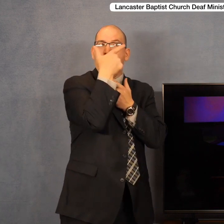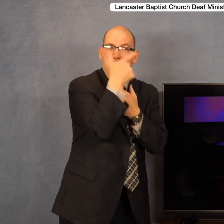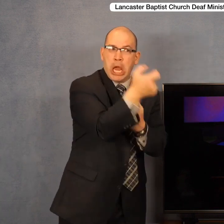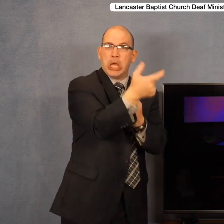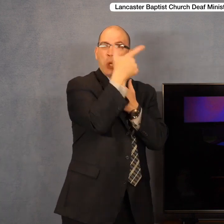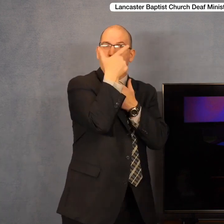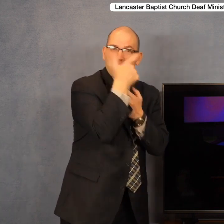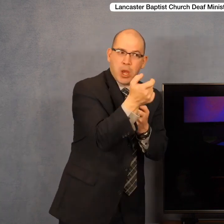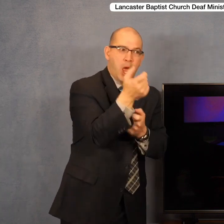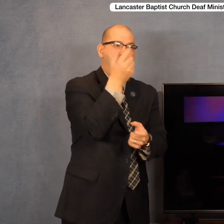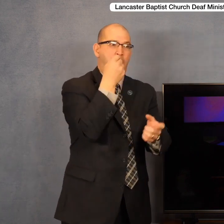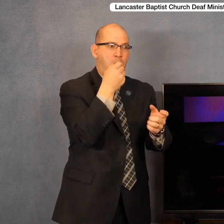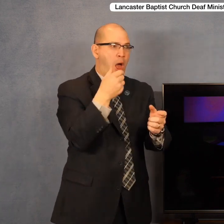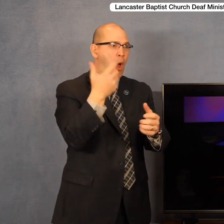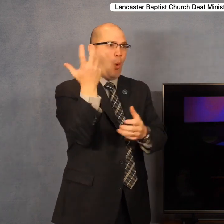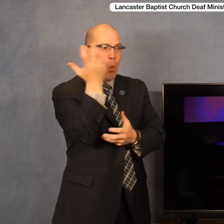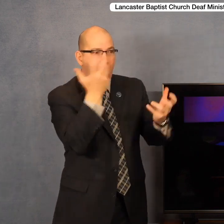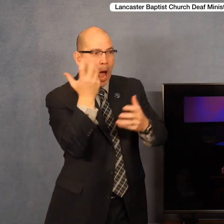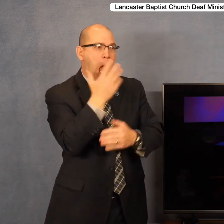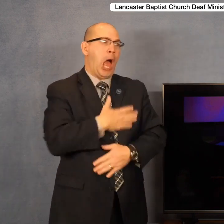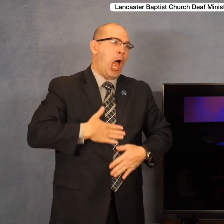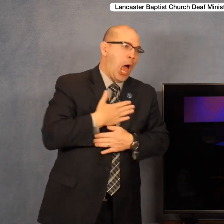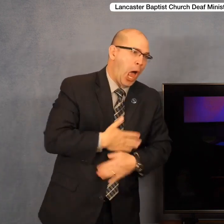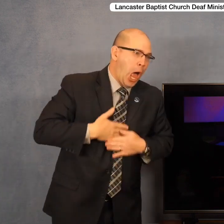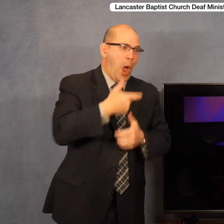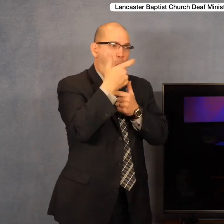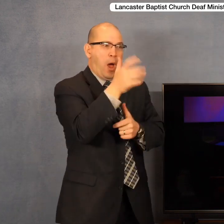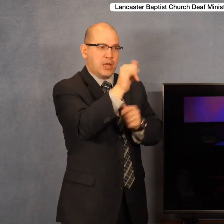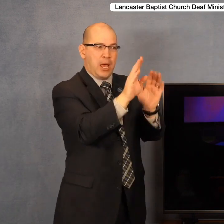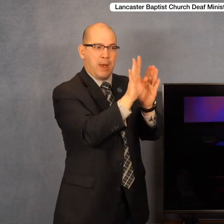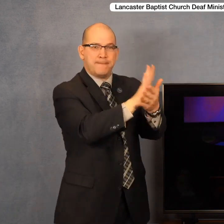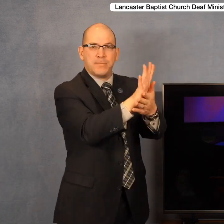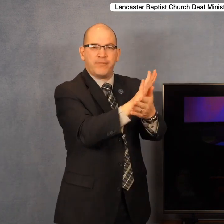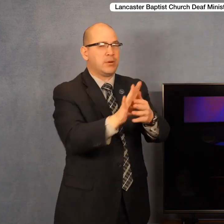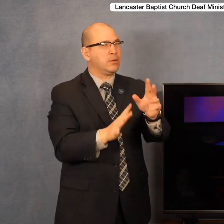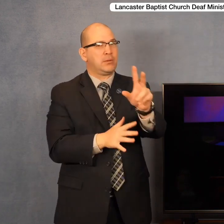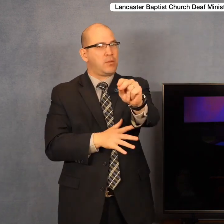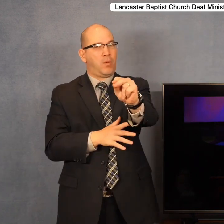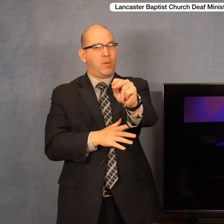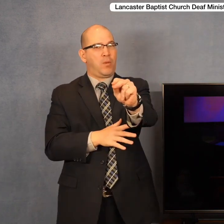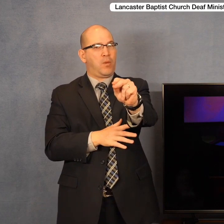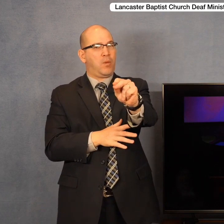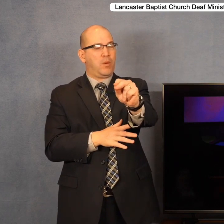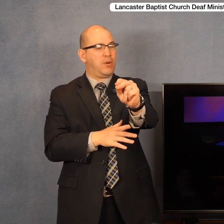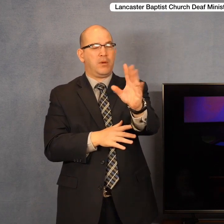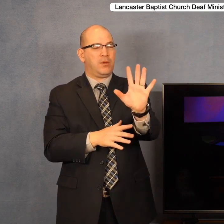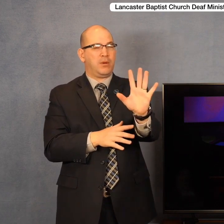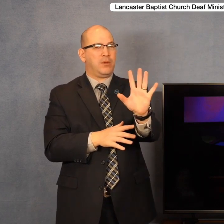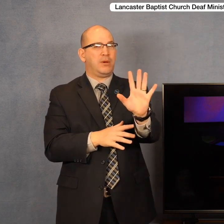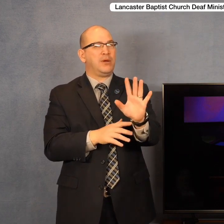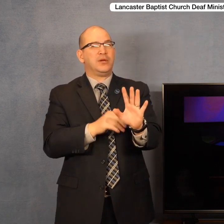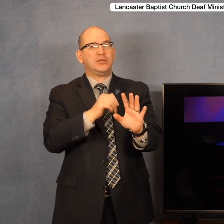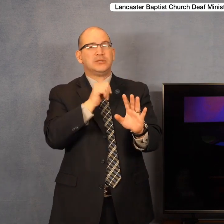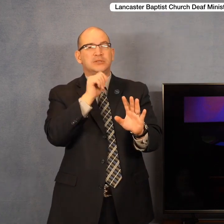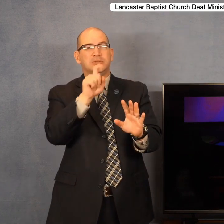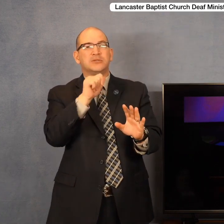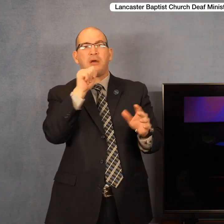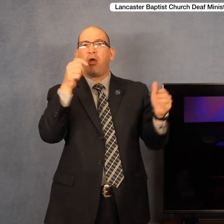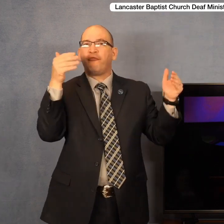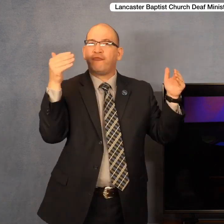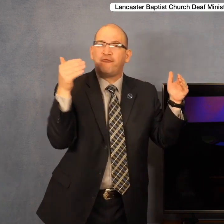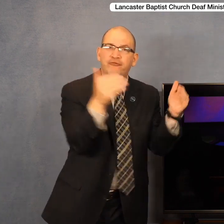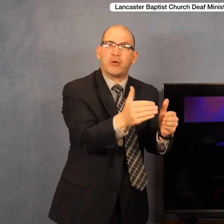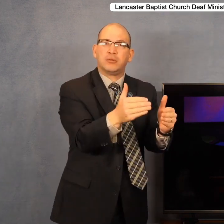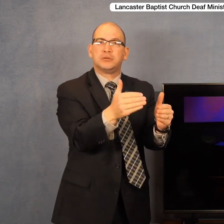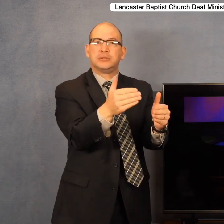would feast on movies about devils, demons, or hell. These are not places to be pondered